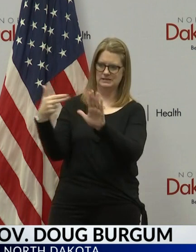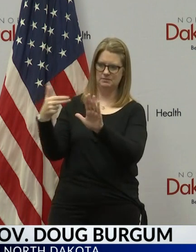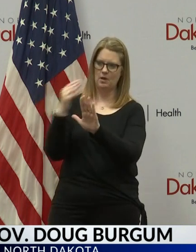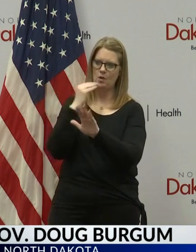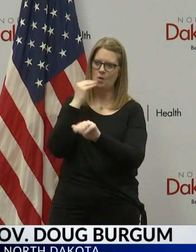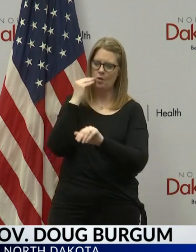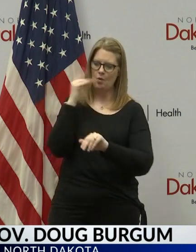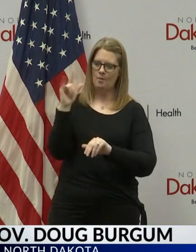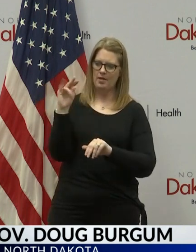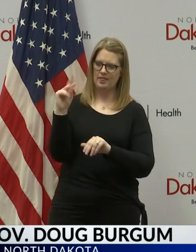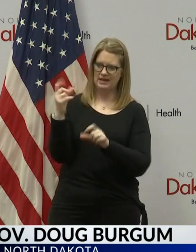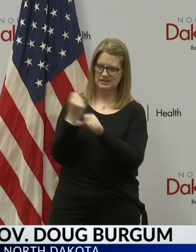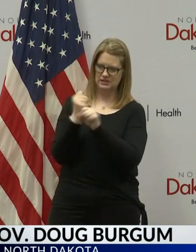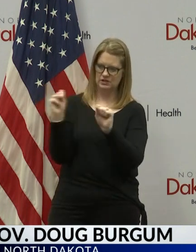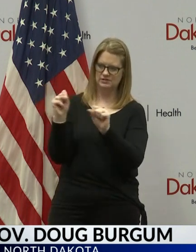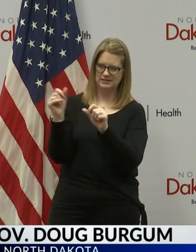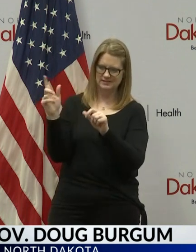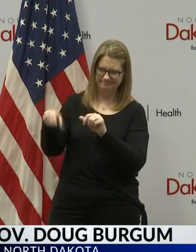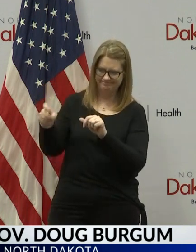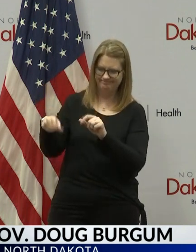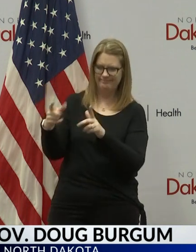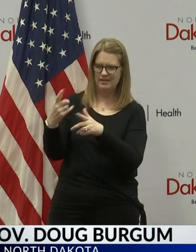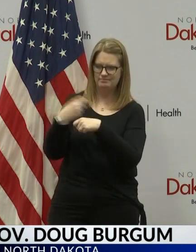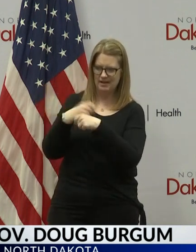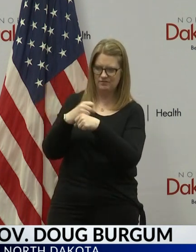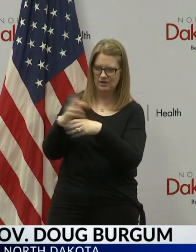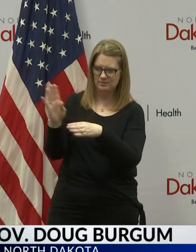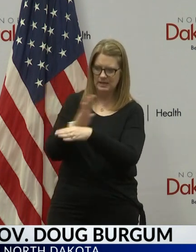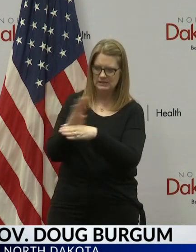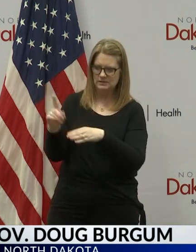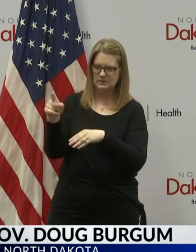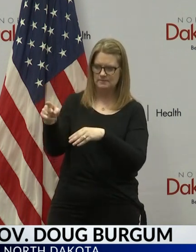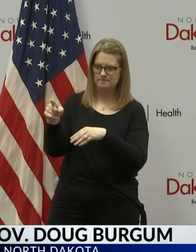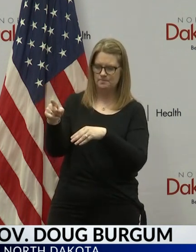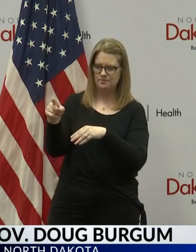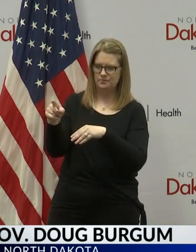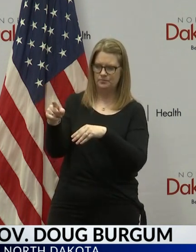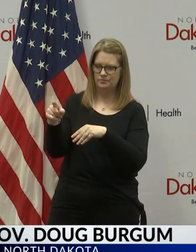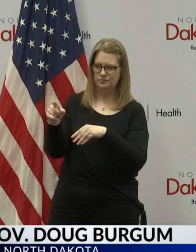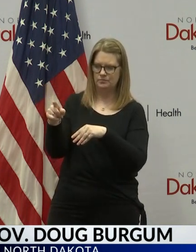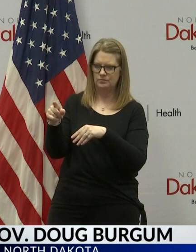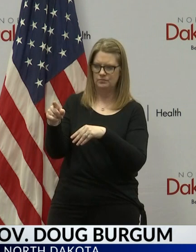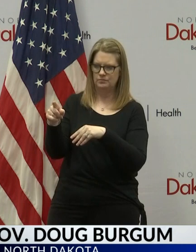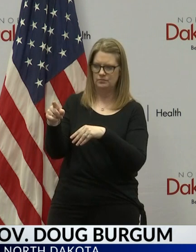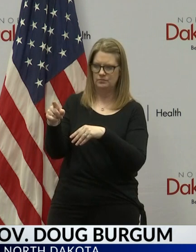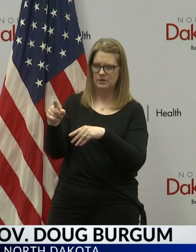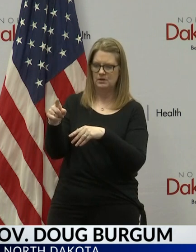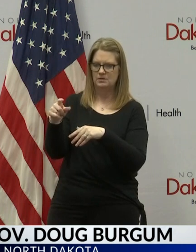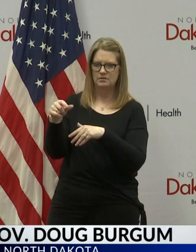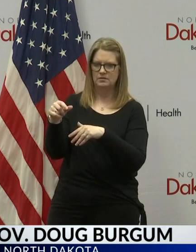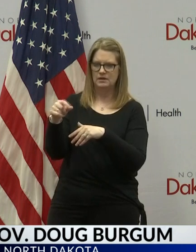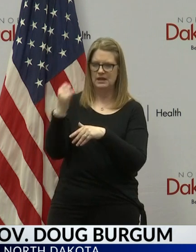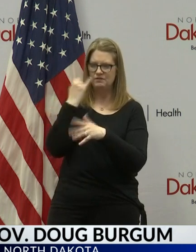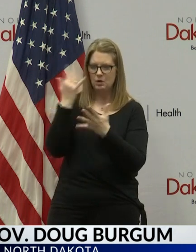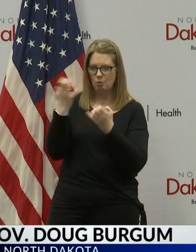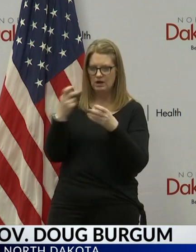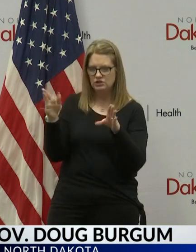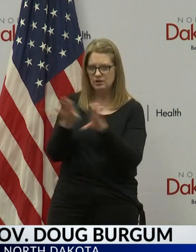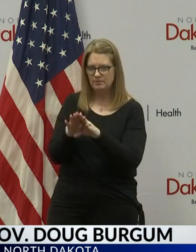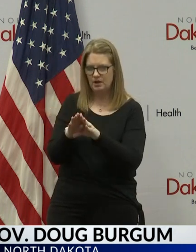Security as a critical manufacturing business, does that mean they could not have been shut down even if you had wanted to?